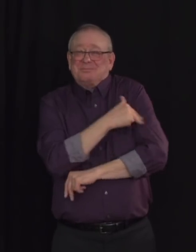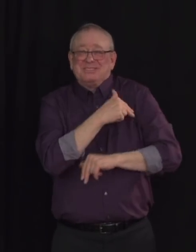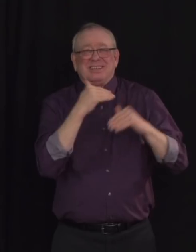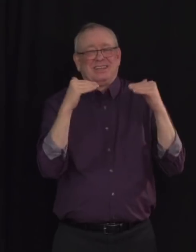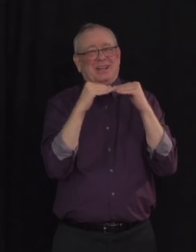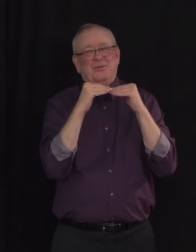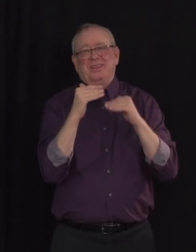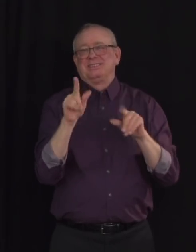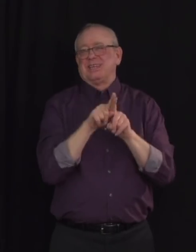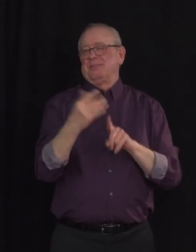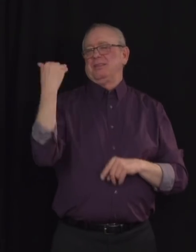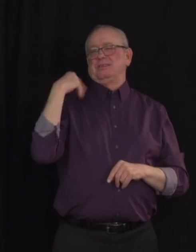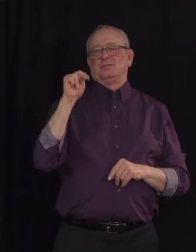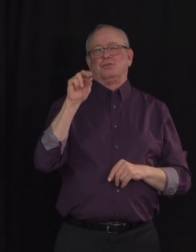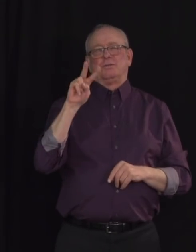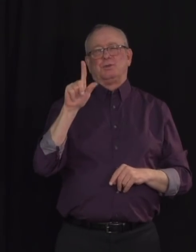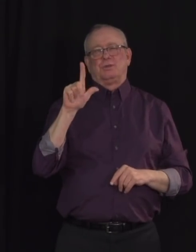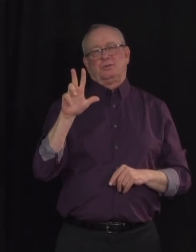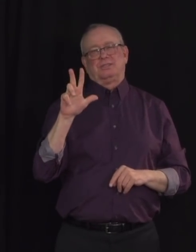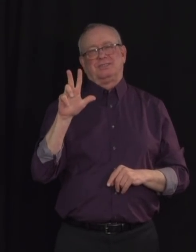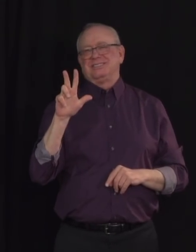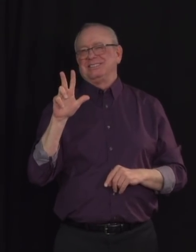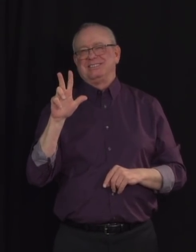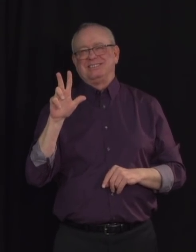reminder that we must keep this downward trend occurring.